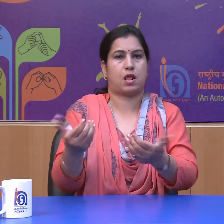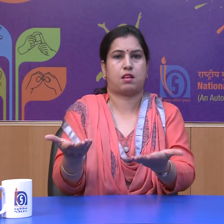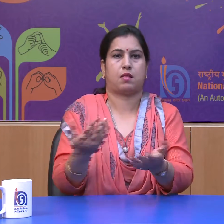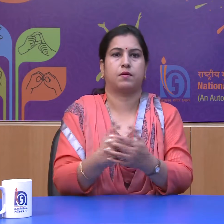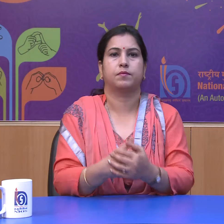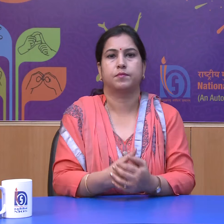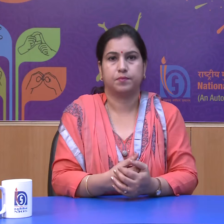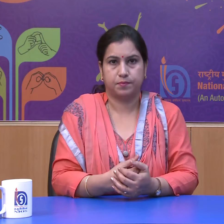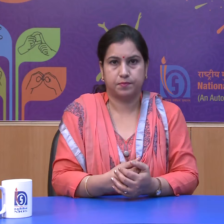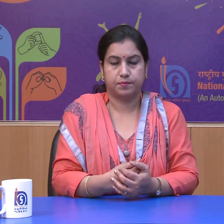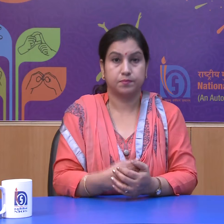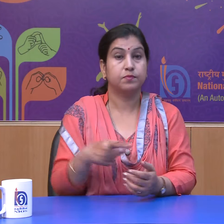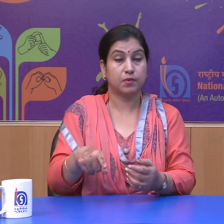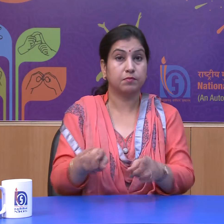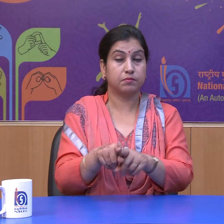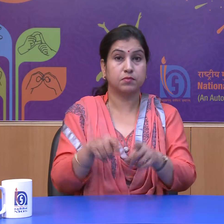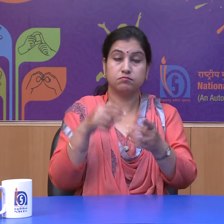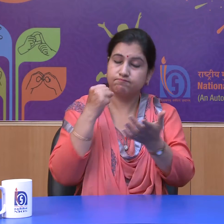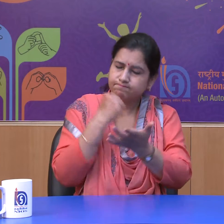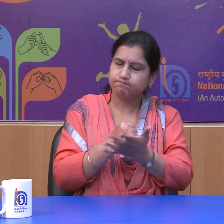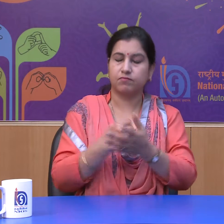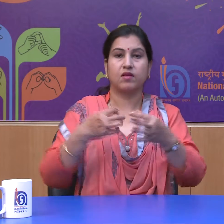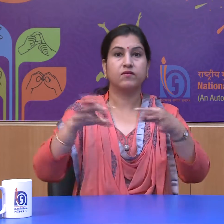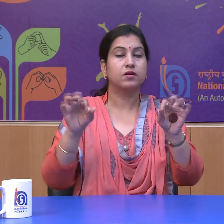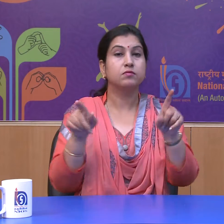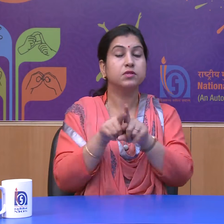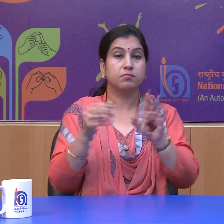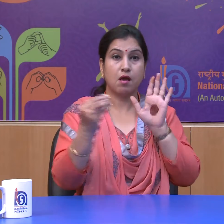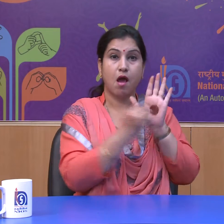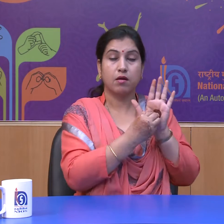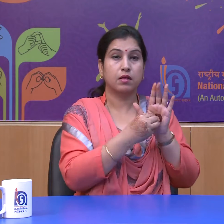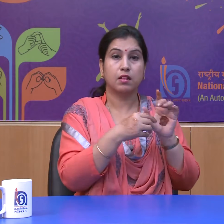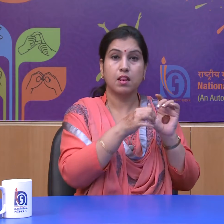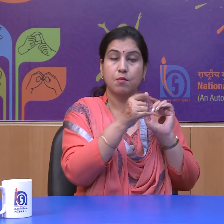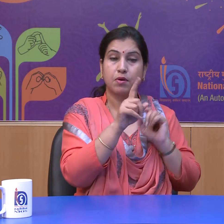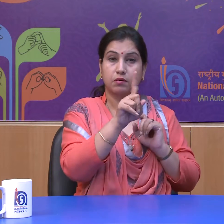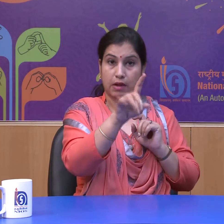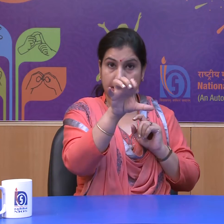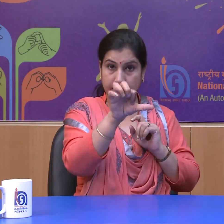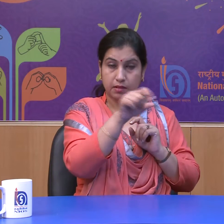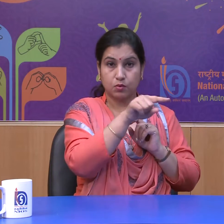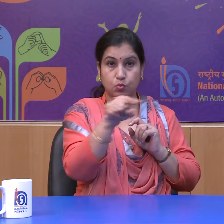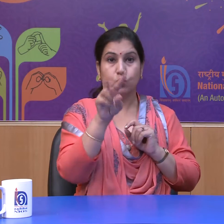Number Right to freedom is provided under articles 19 to 22 of the constitution.